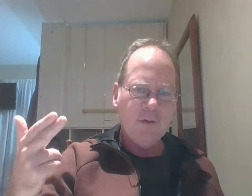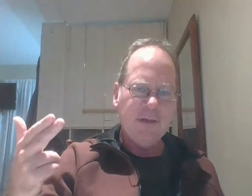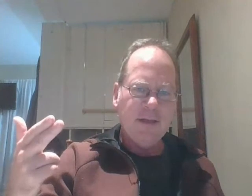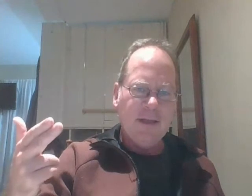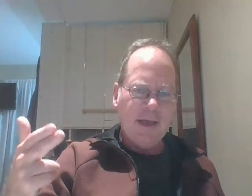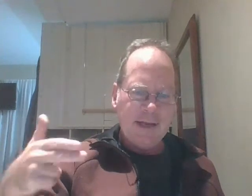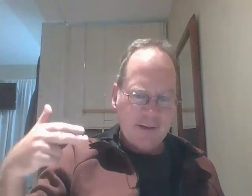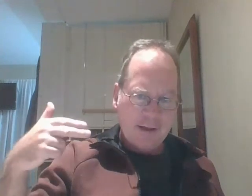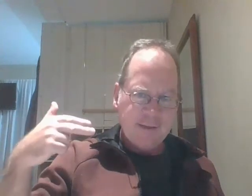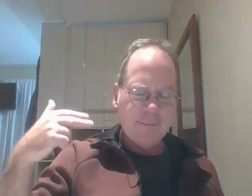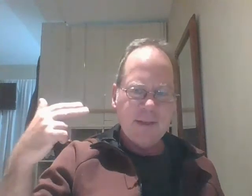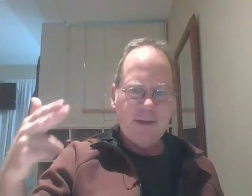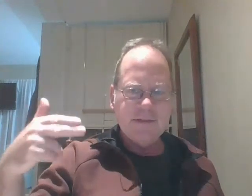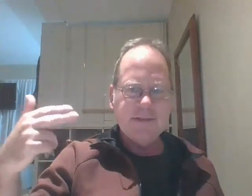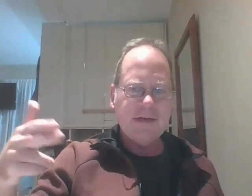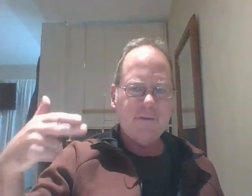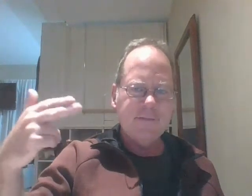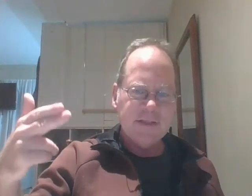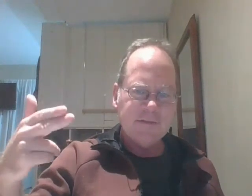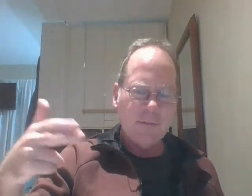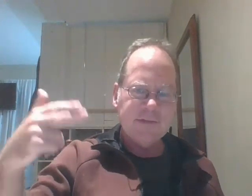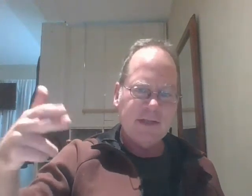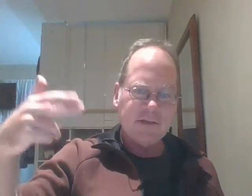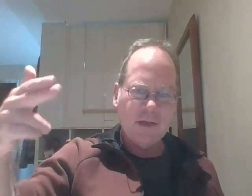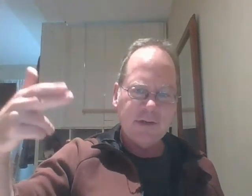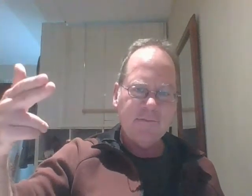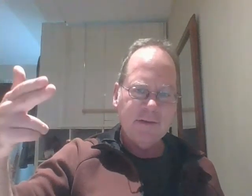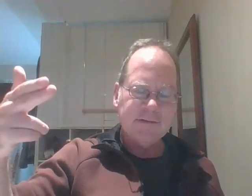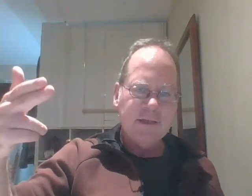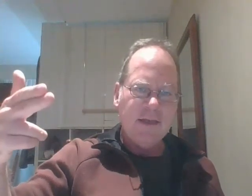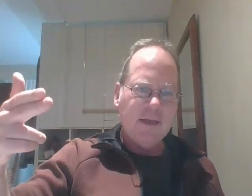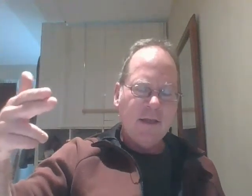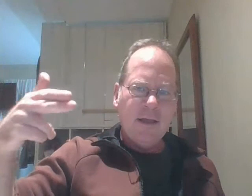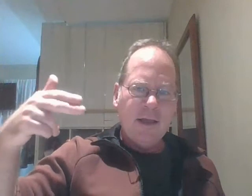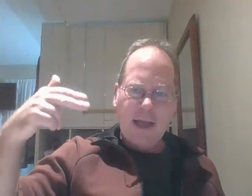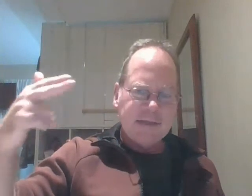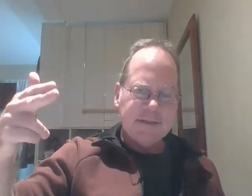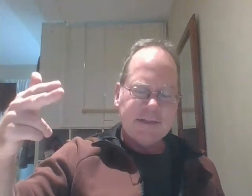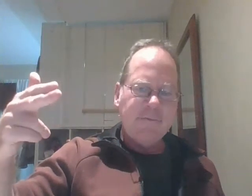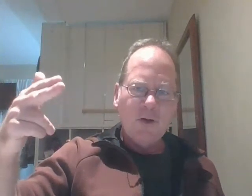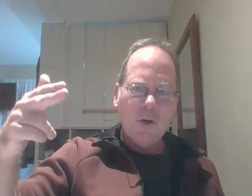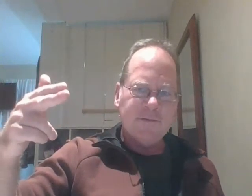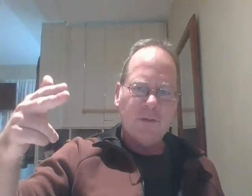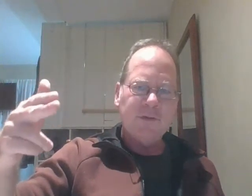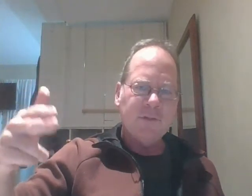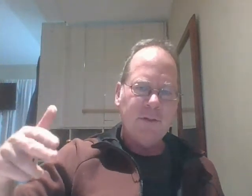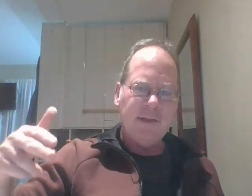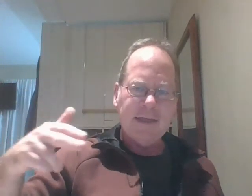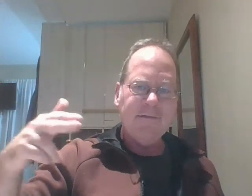and i i think people have to decide for themselves how much they can tolerate of this i can just say if you go offshore to a like a developing